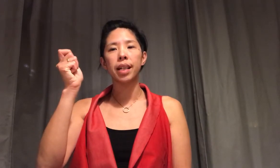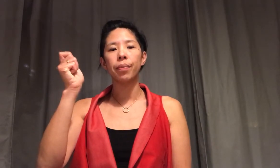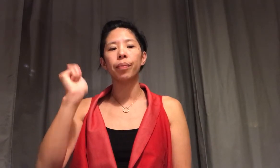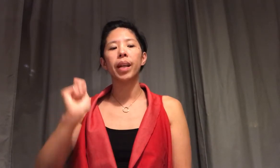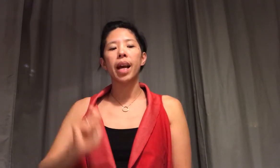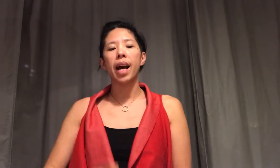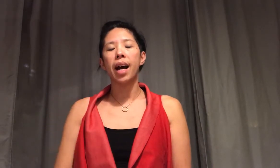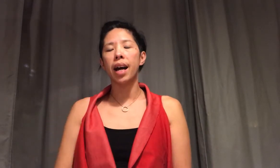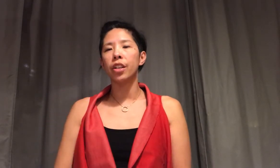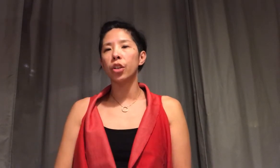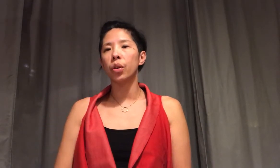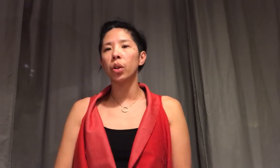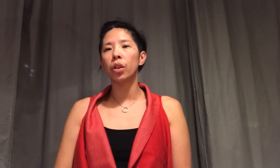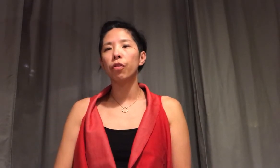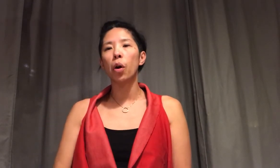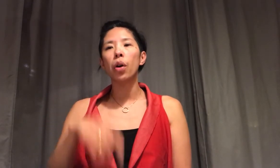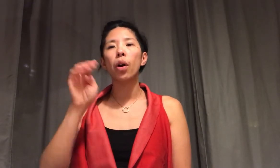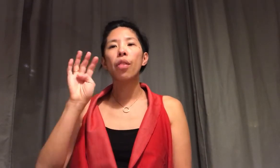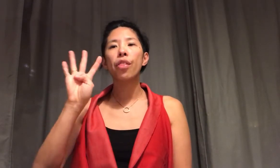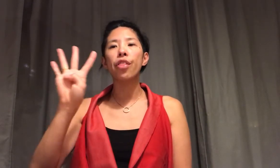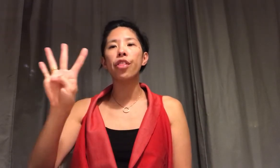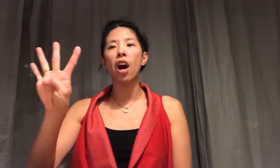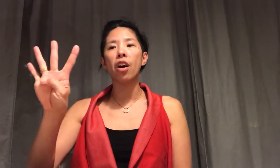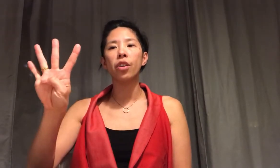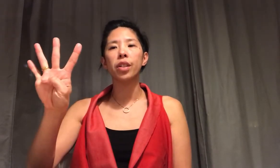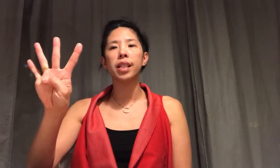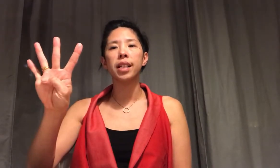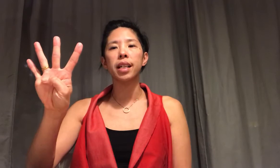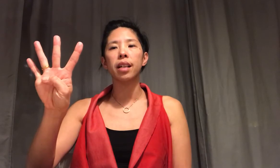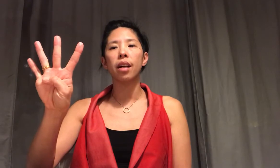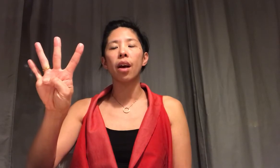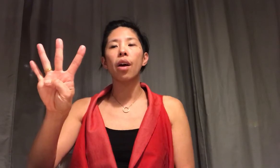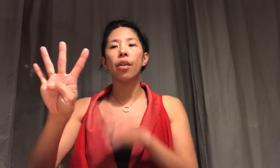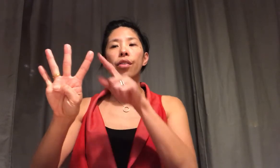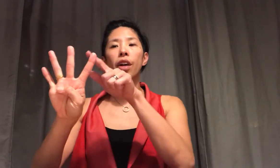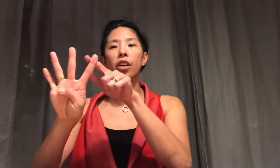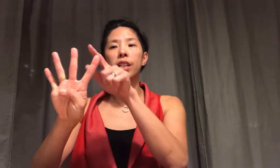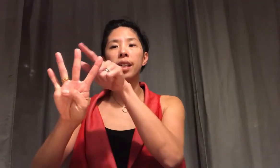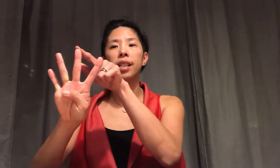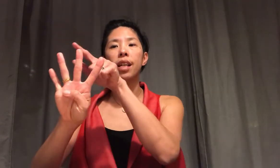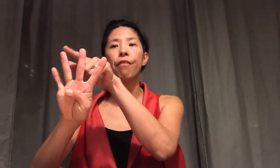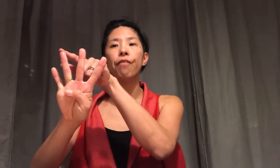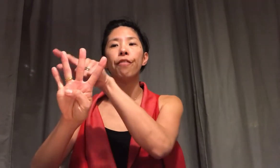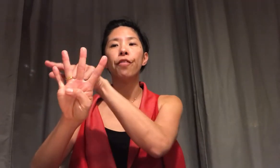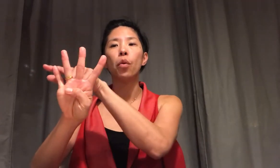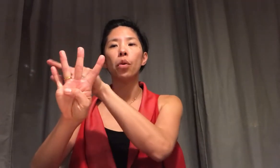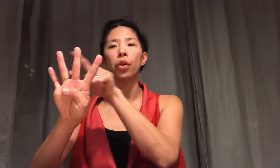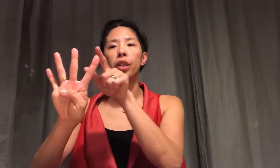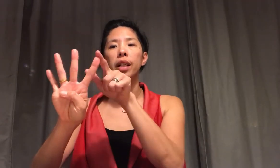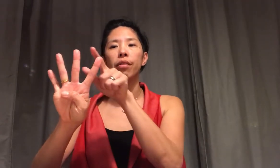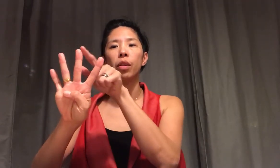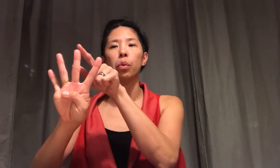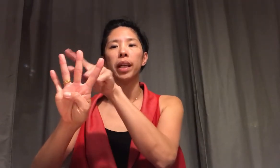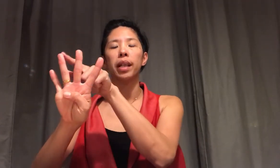it and and you're going to look for Thursday Thursday is the fourth day of the week